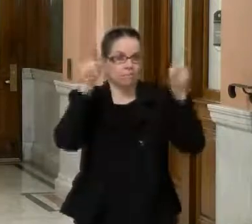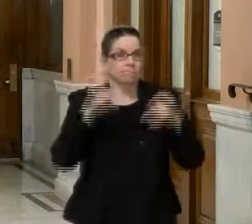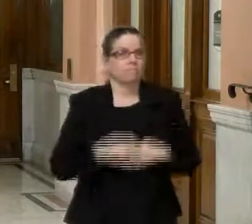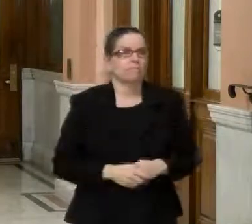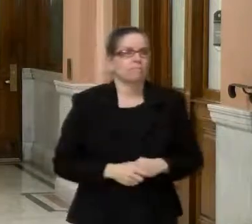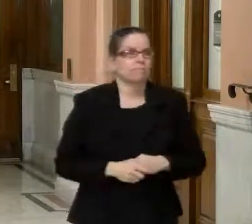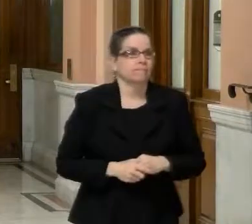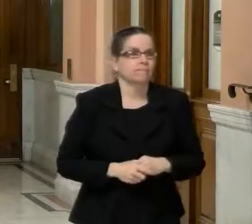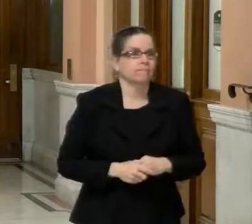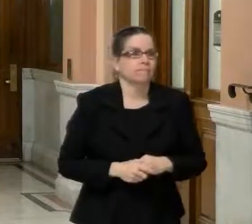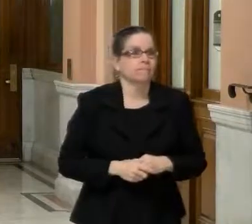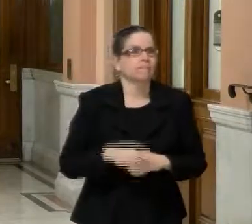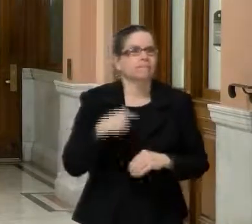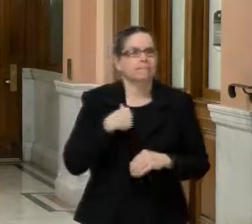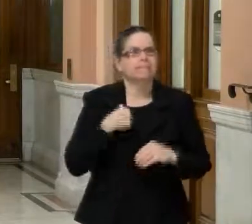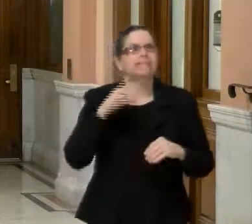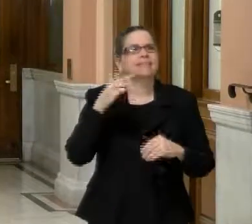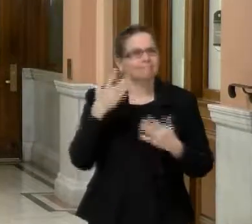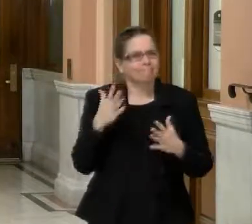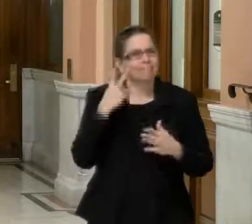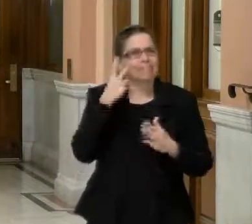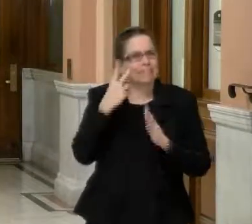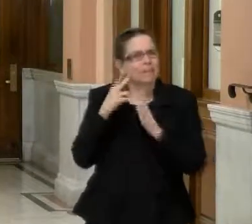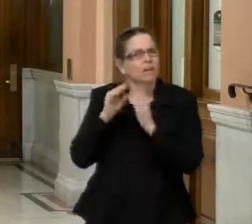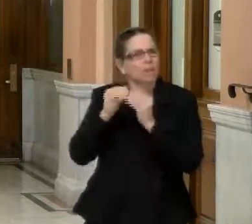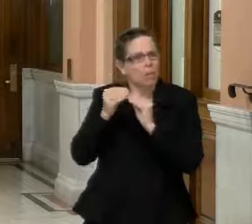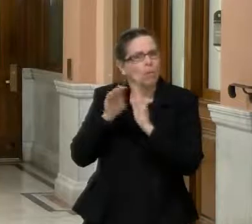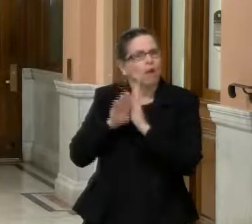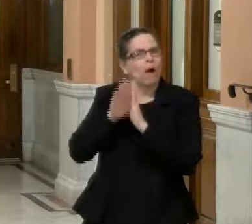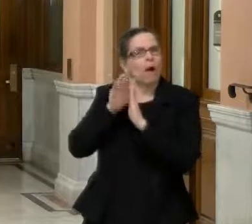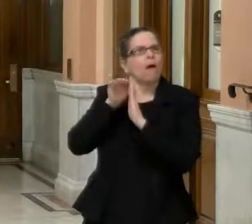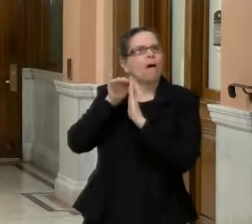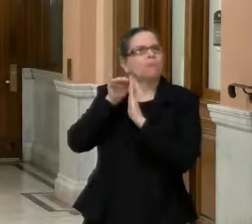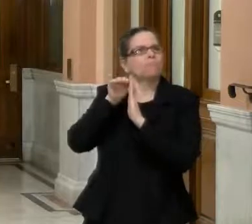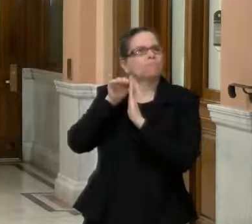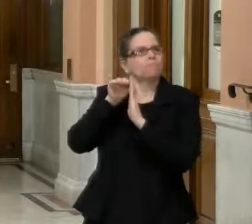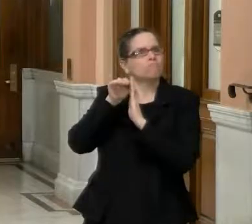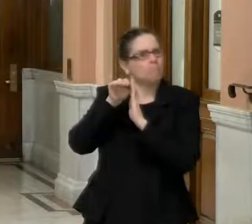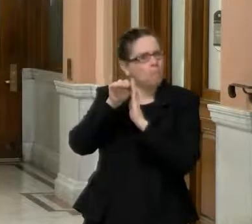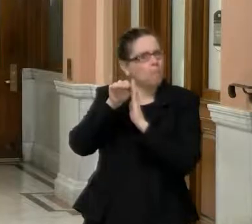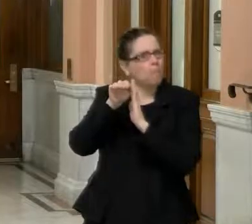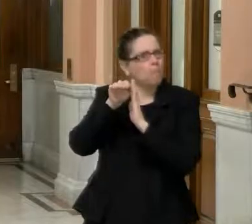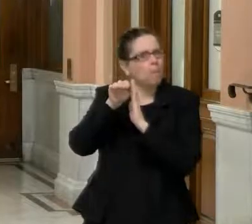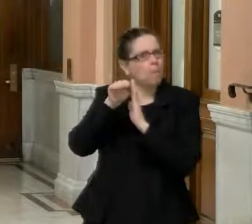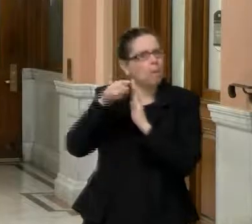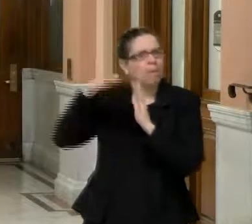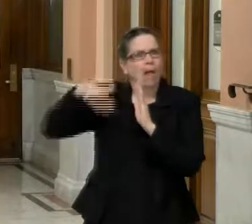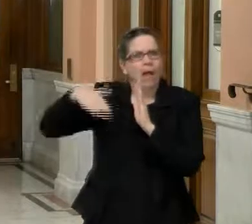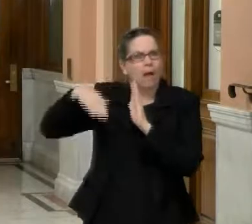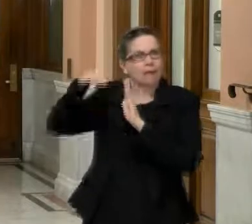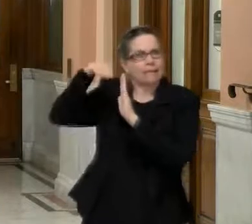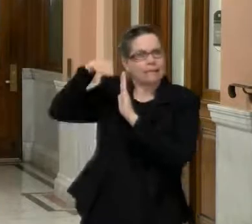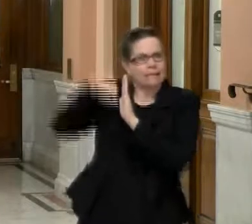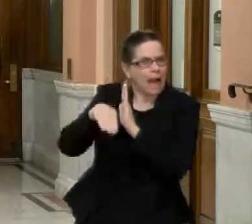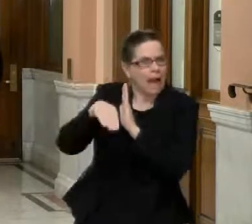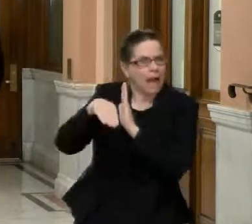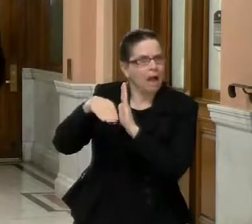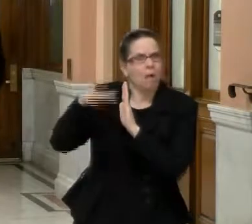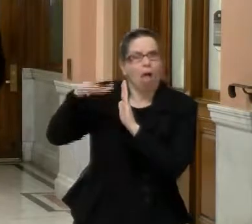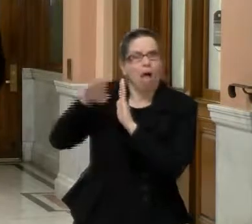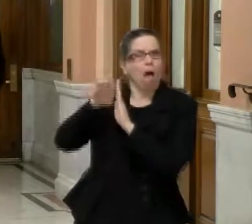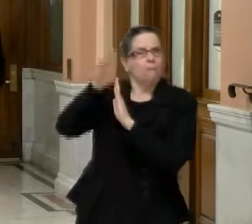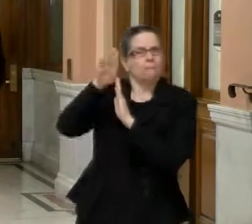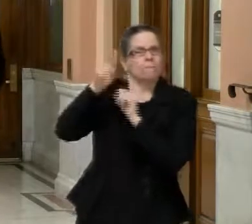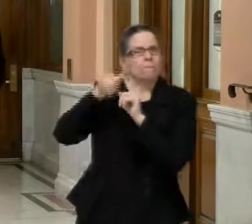a, a kind of a plateau has been reached. It hasn't shown a decrease yet, but we have leveled off. And the